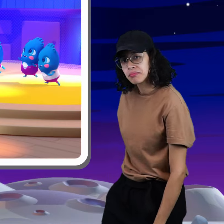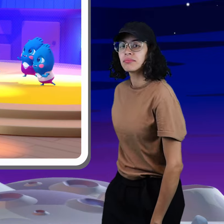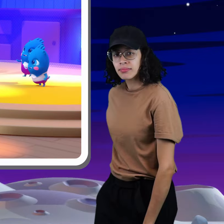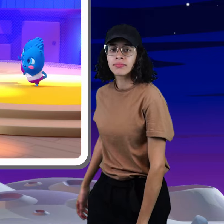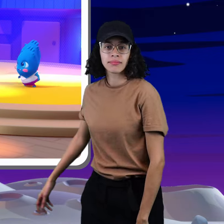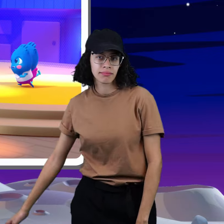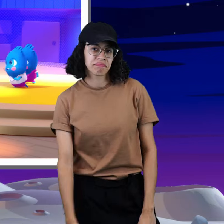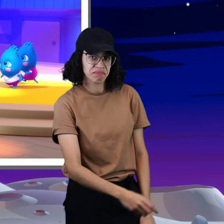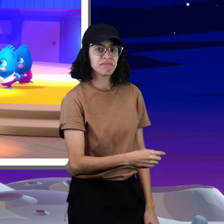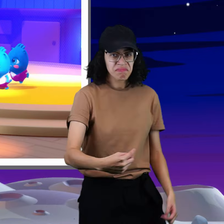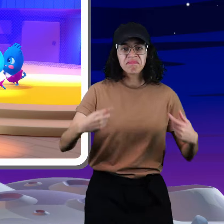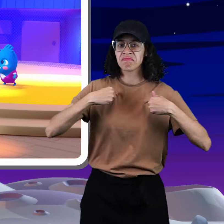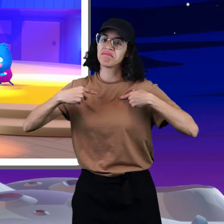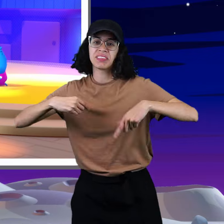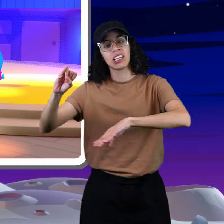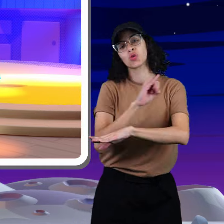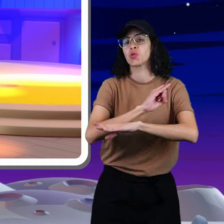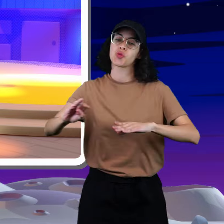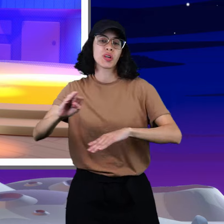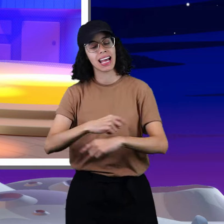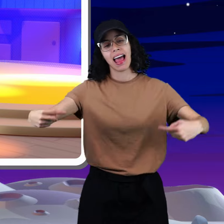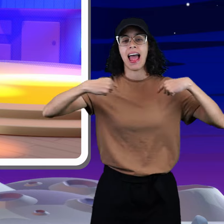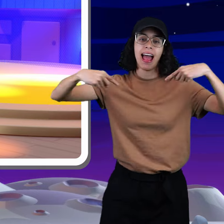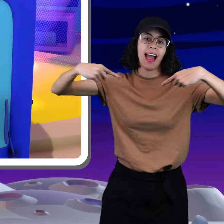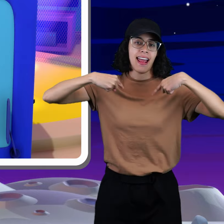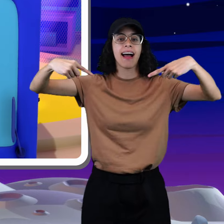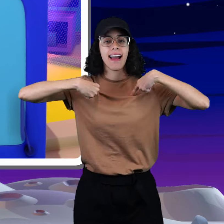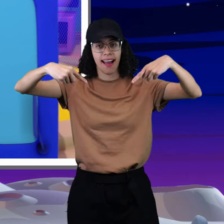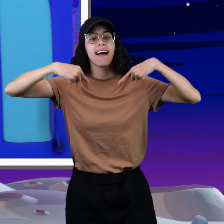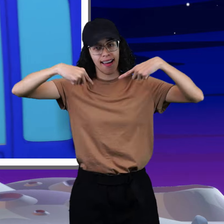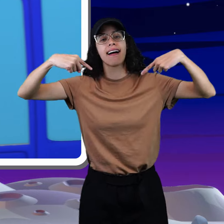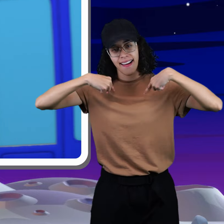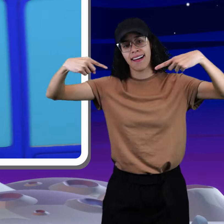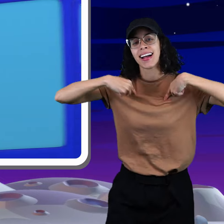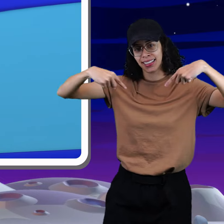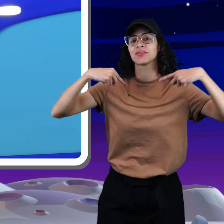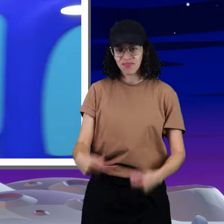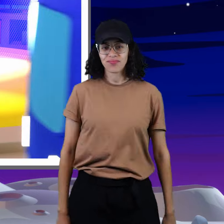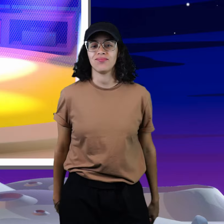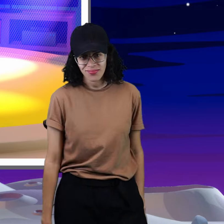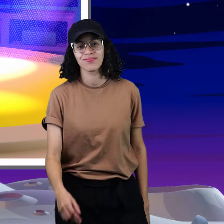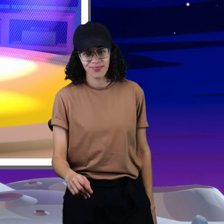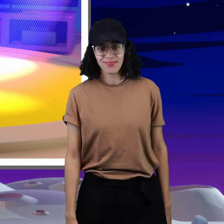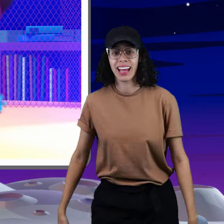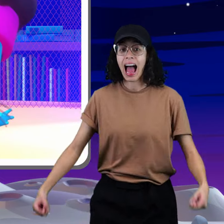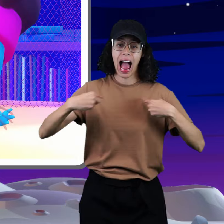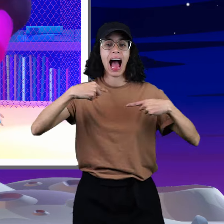I'm an industry baby I'm an